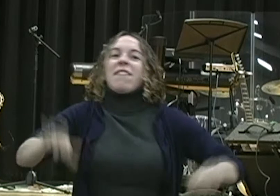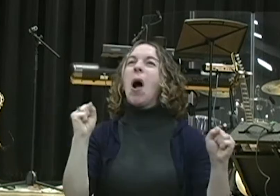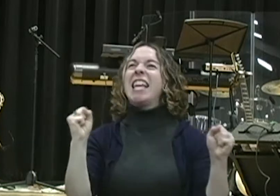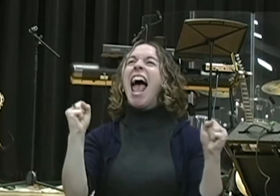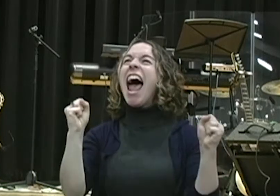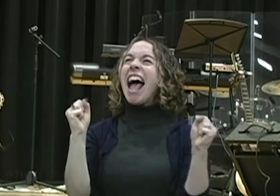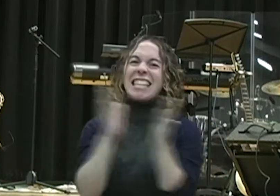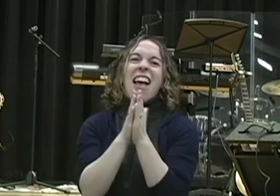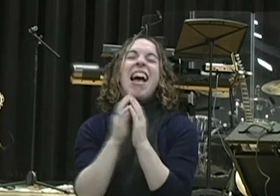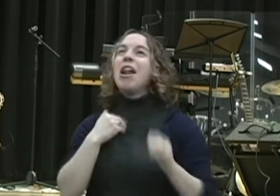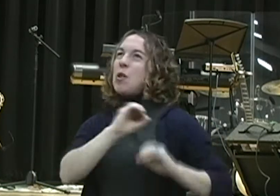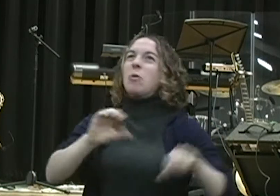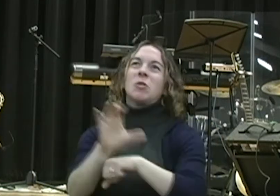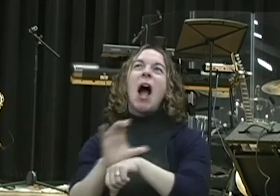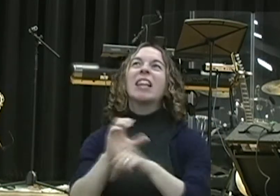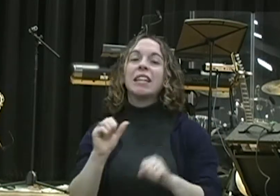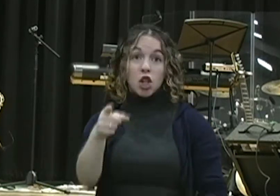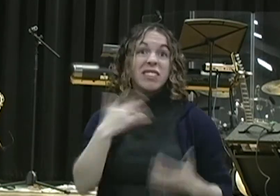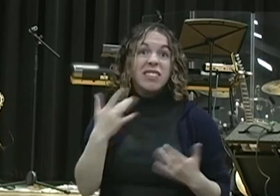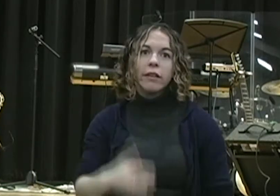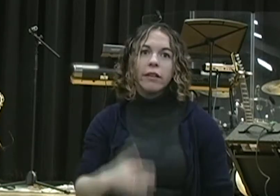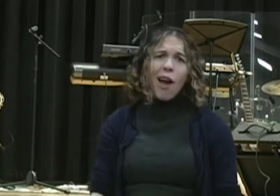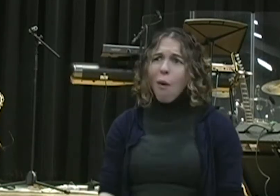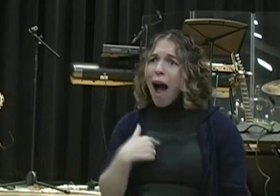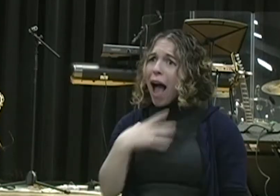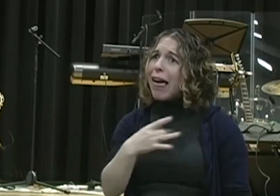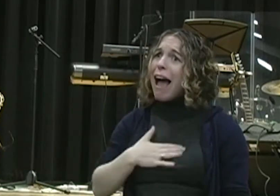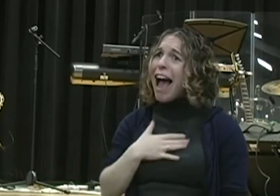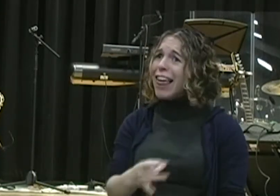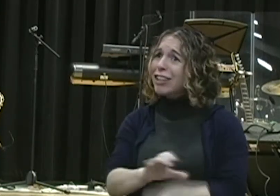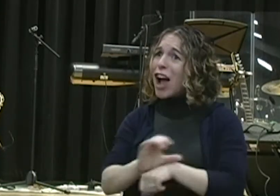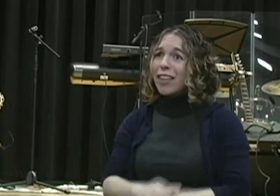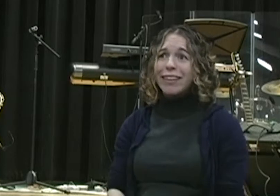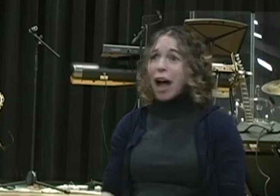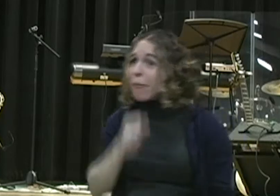any chocolate. I'm not going to have any snacks. I love my snacks. You know, I'm going to do it. yeah, and